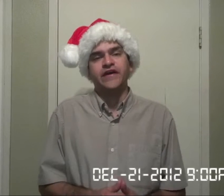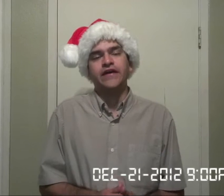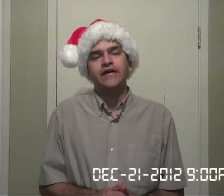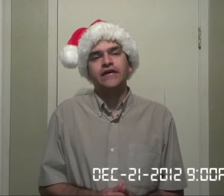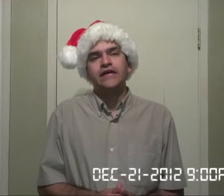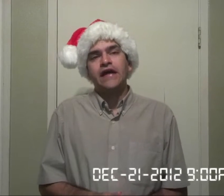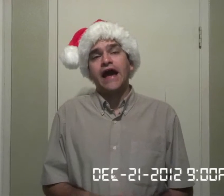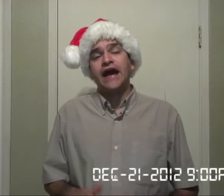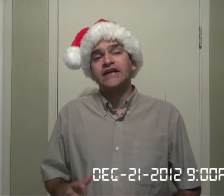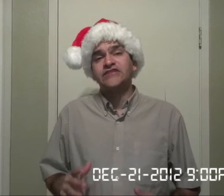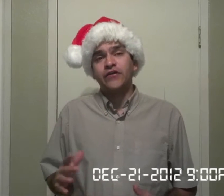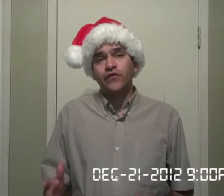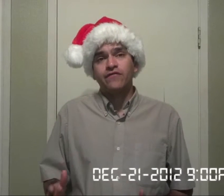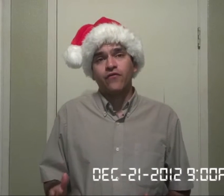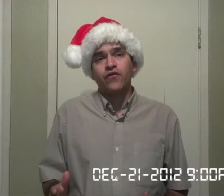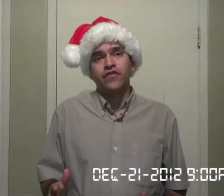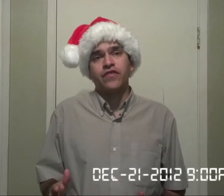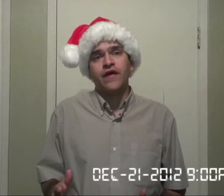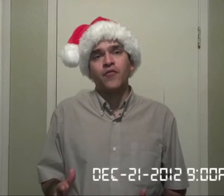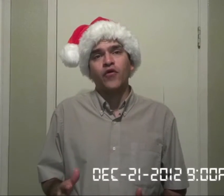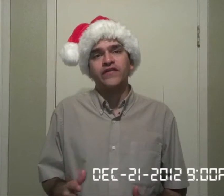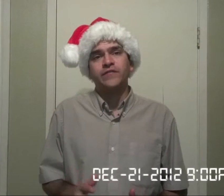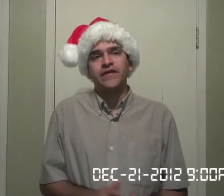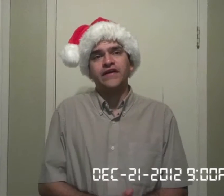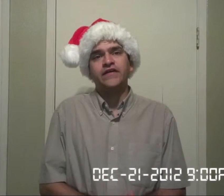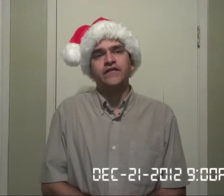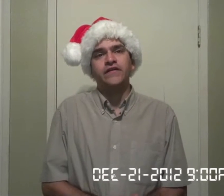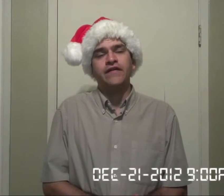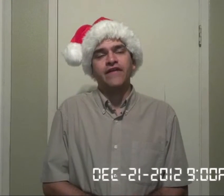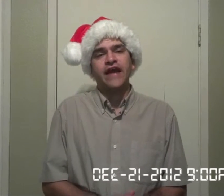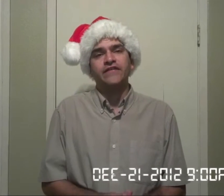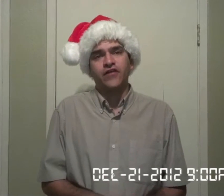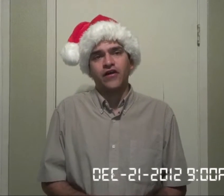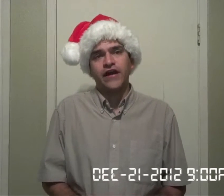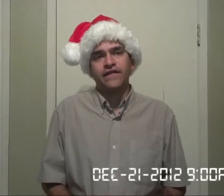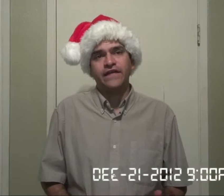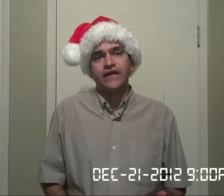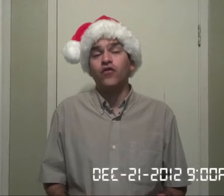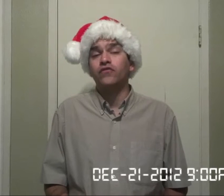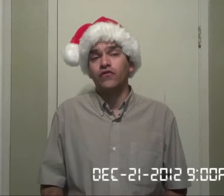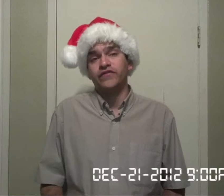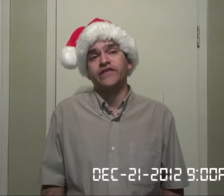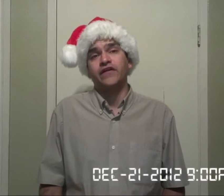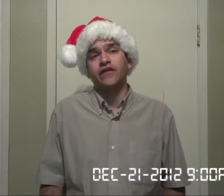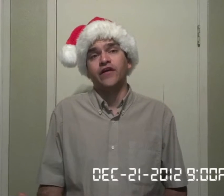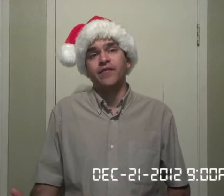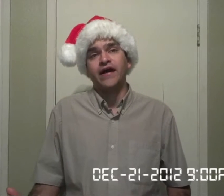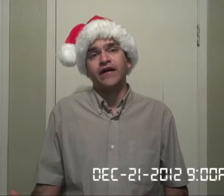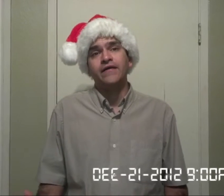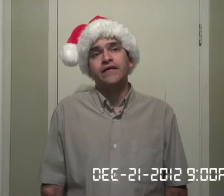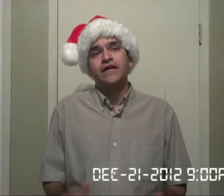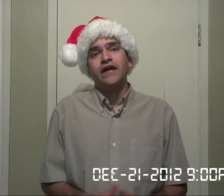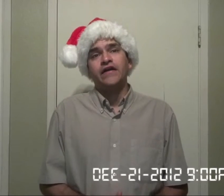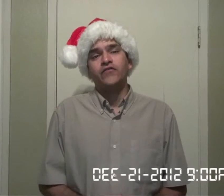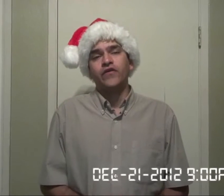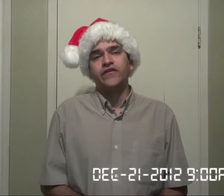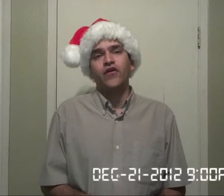Day. On January 4th, I'm going to be giving a talk at the Golden Lotus Center in Kapa'a. It's going to go